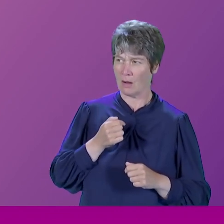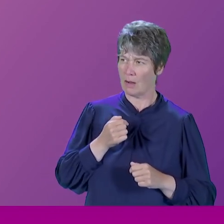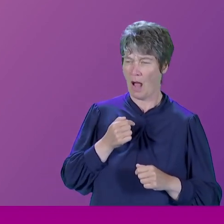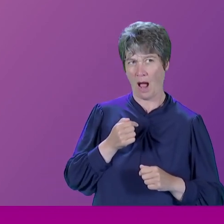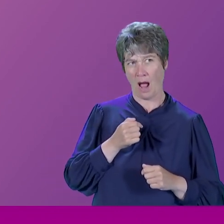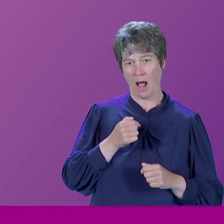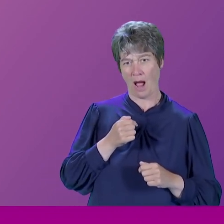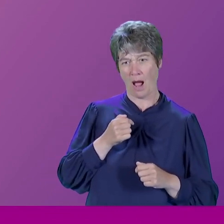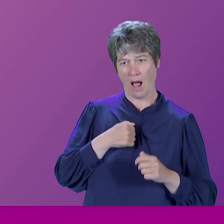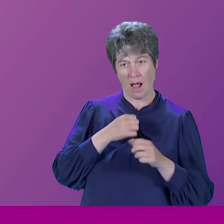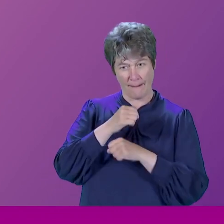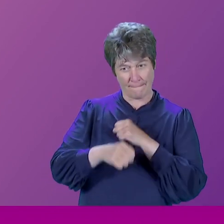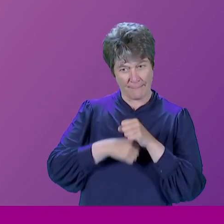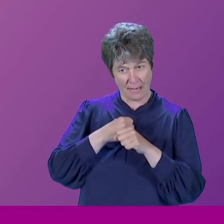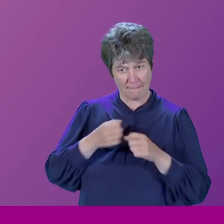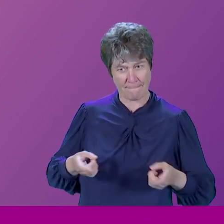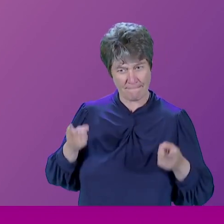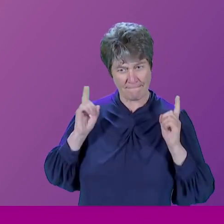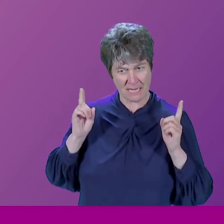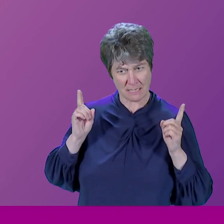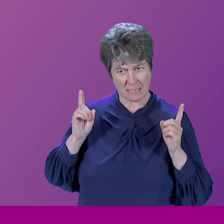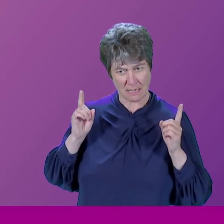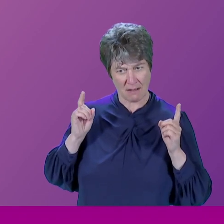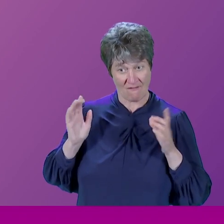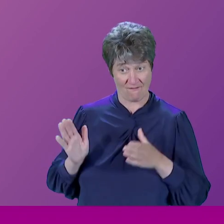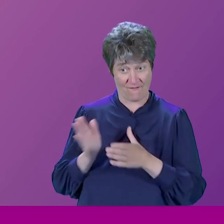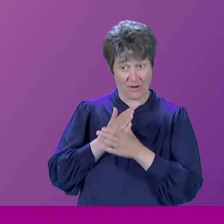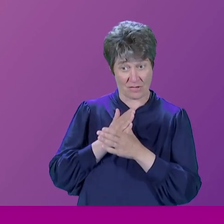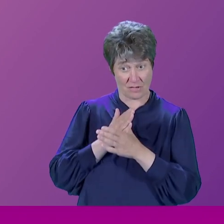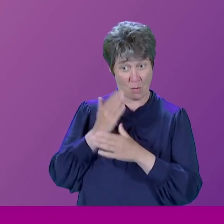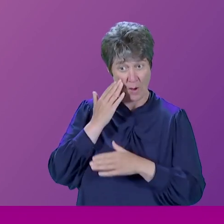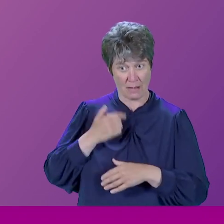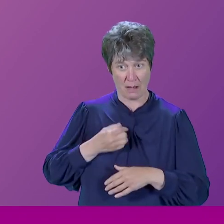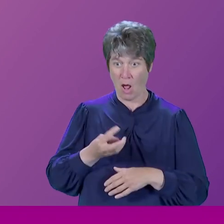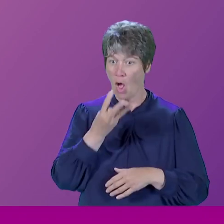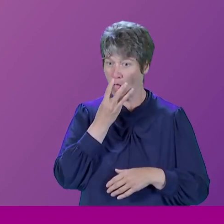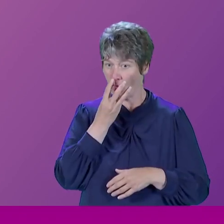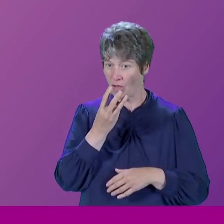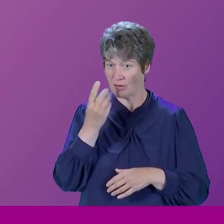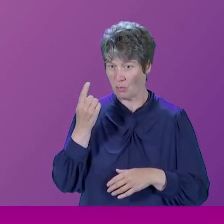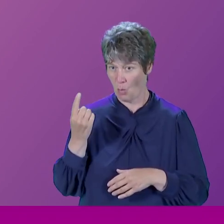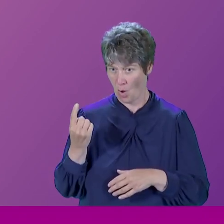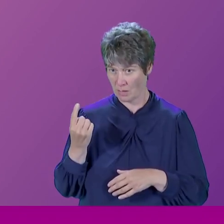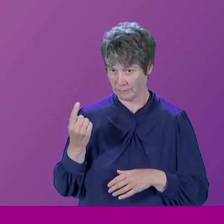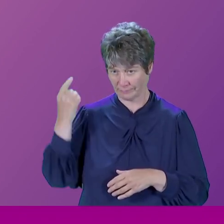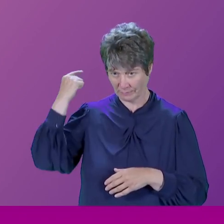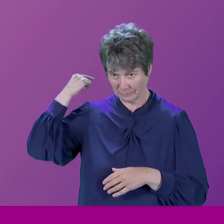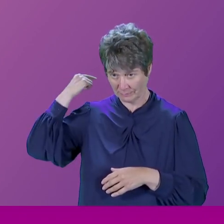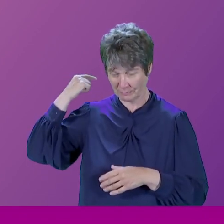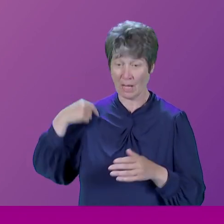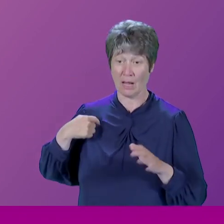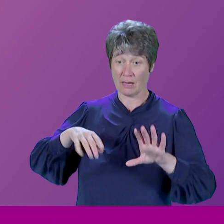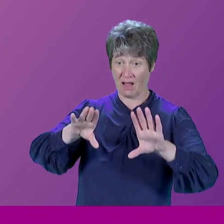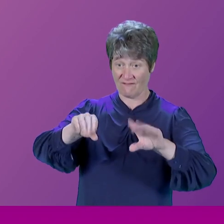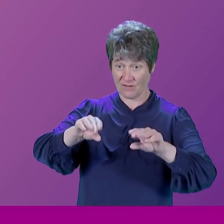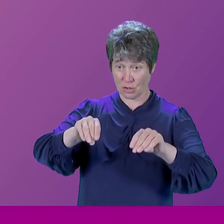I think I was first a minister when I was 31 or something. I may have got that wrong. 31. And I was last a minister when